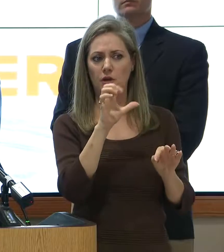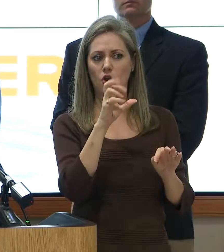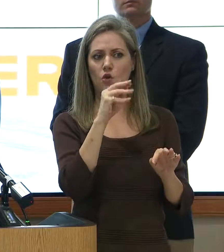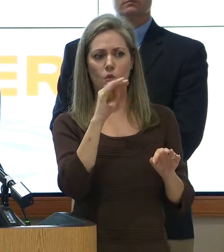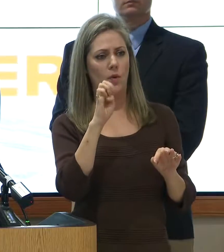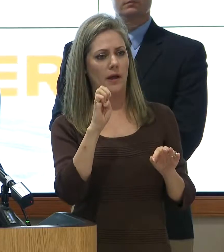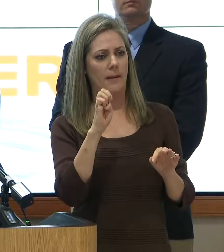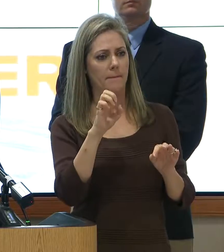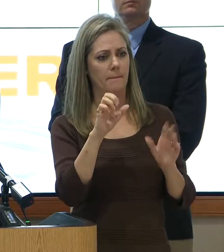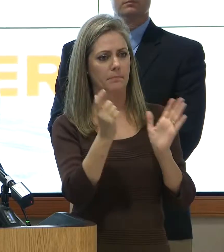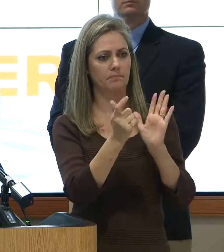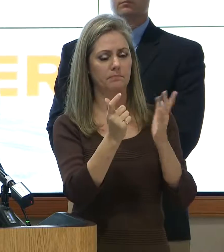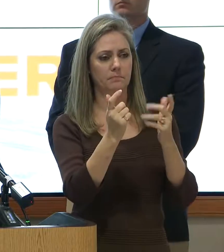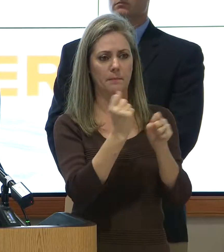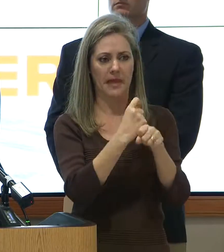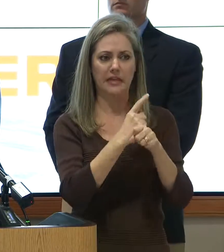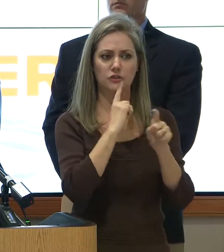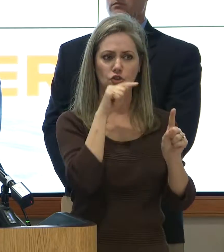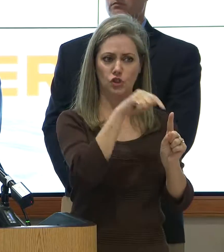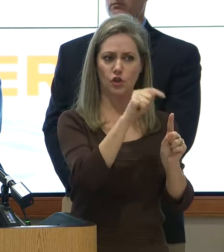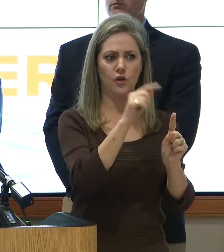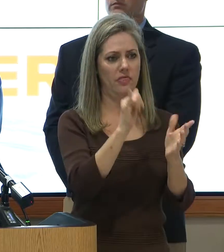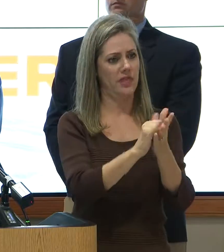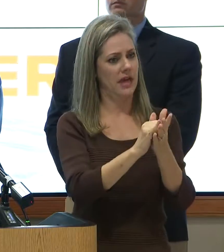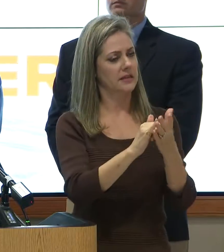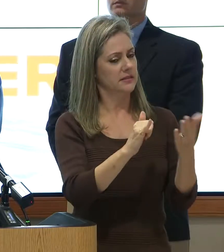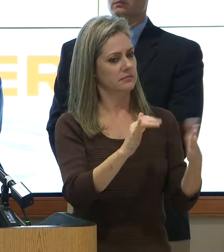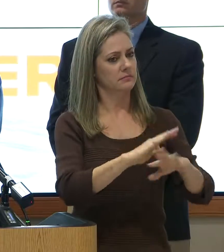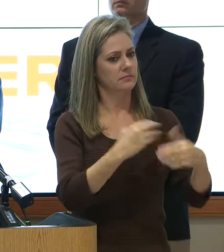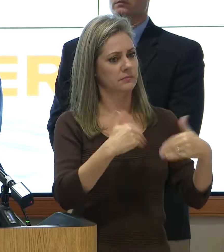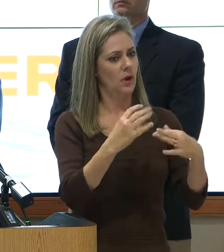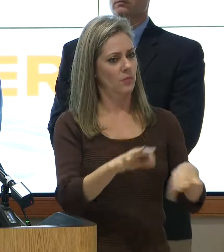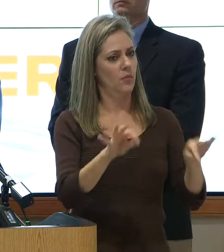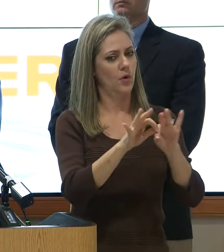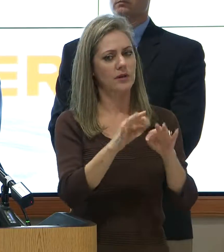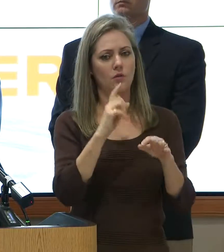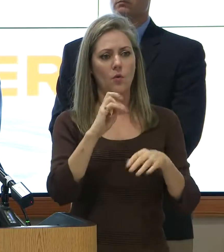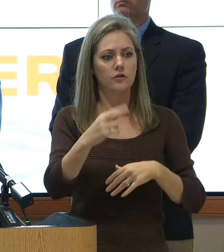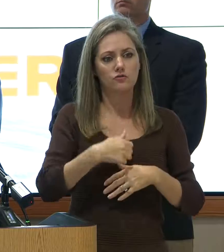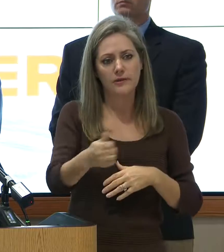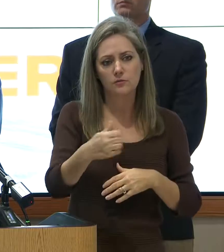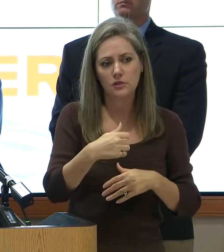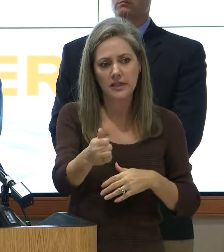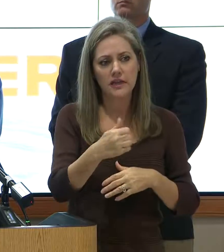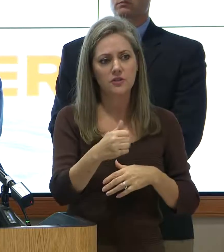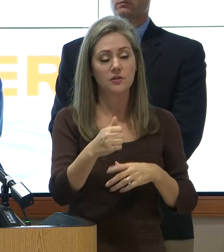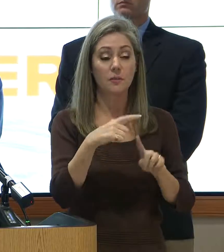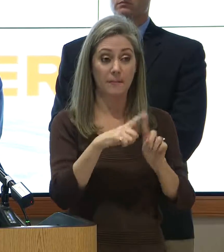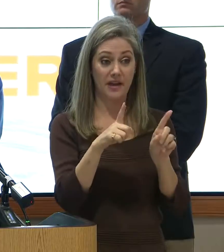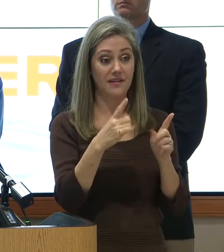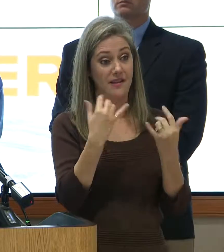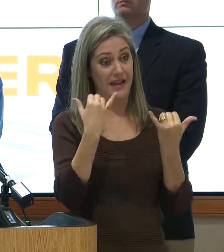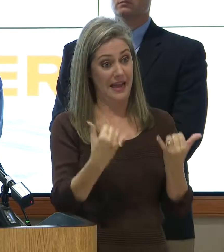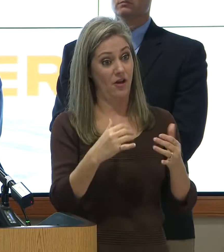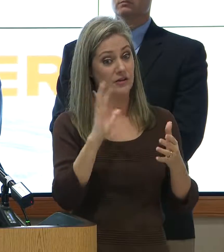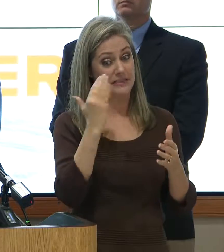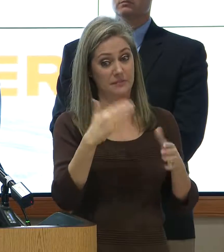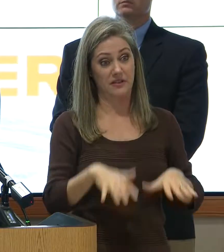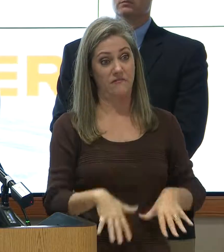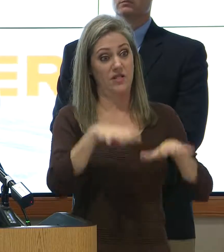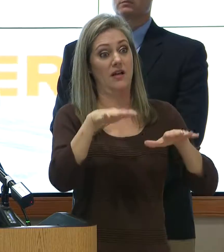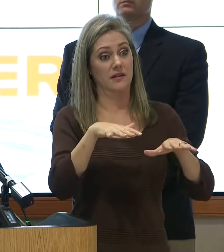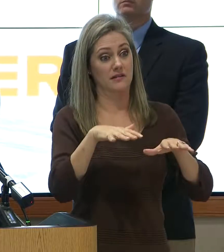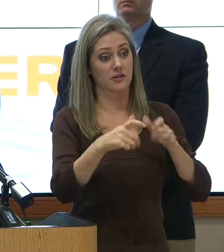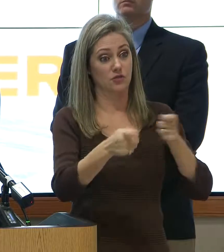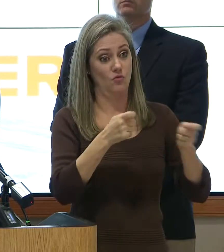transportation. I don't think there's any question right now that everybody believes that flood control is the most important thing